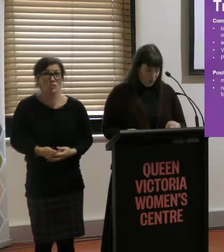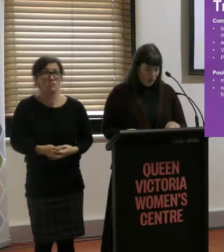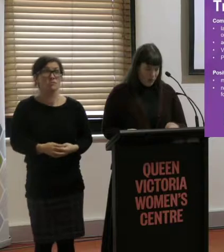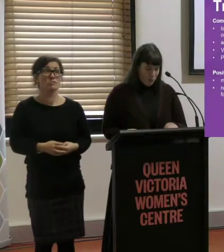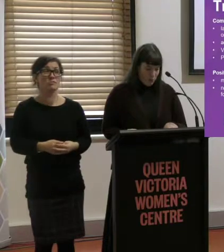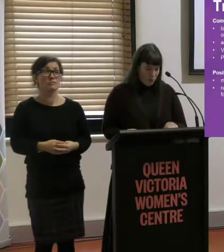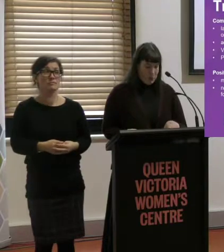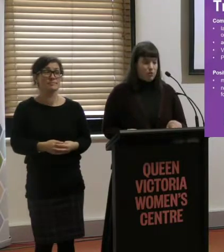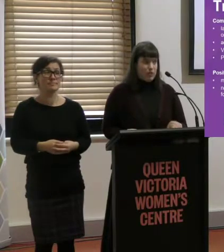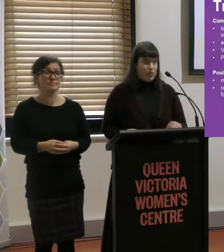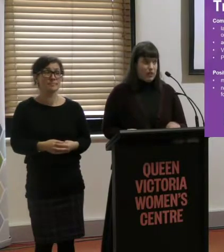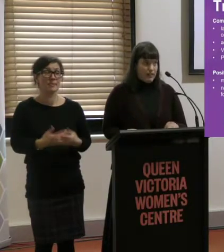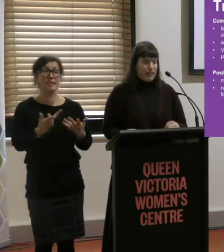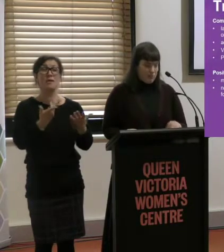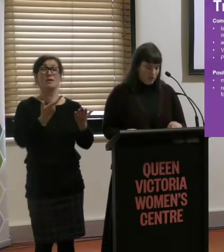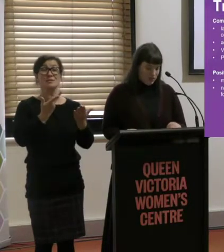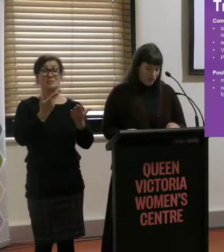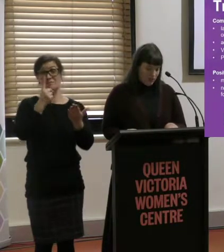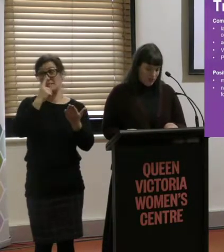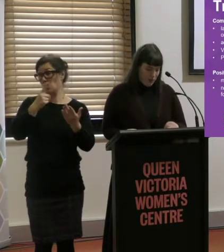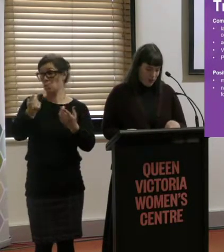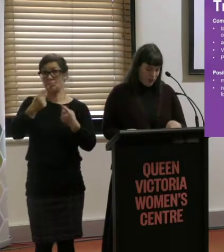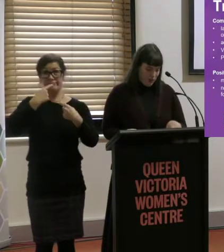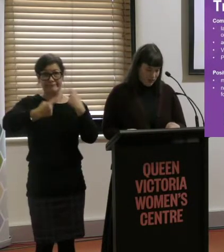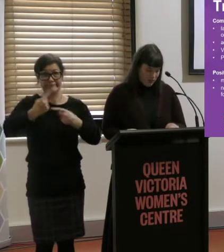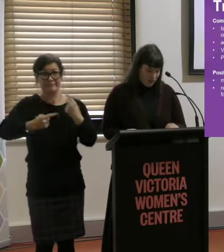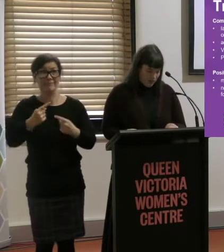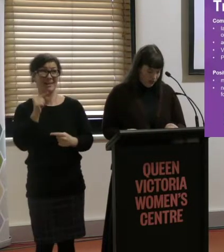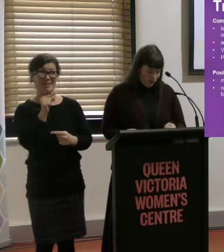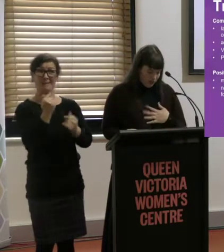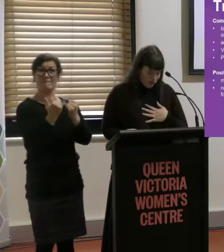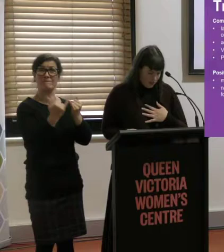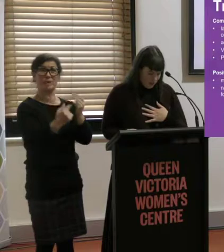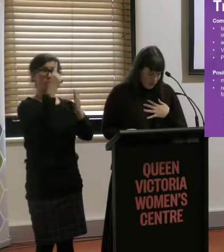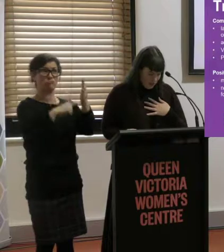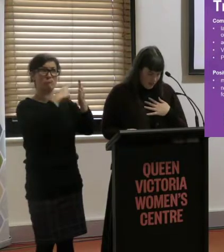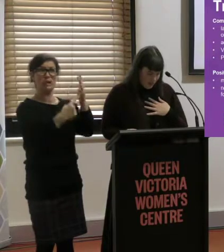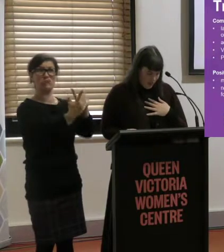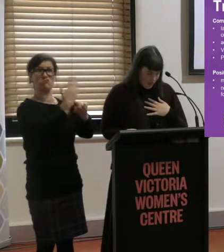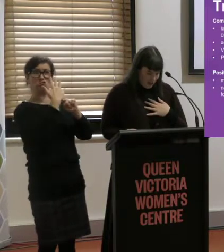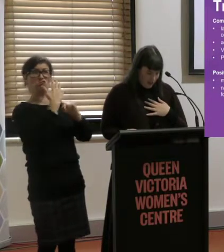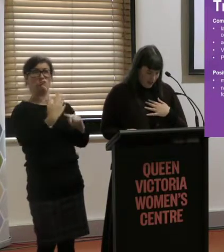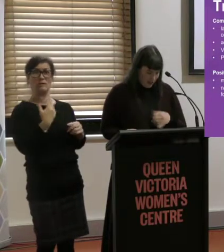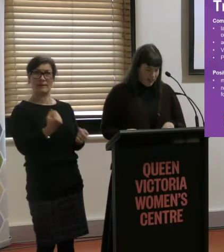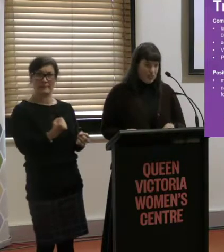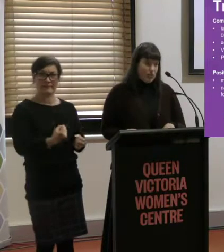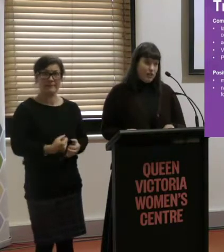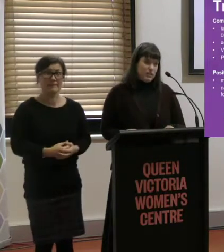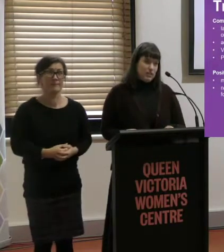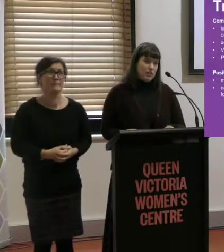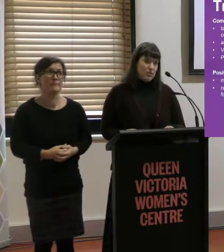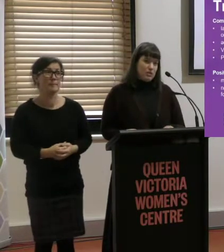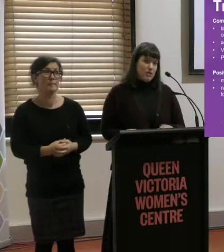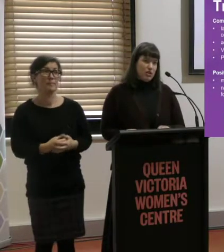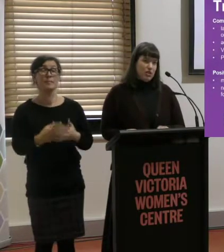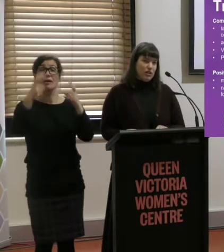people shared the experience of that being quite discriminatory. Access to train